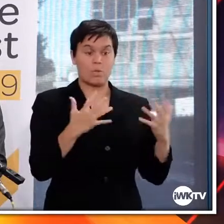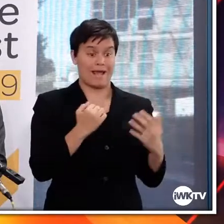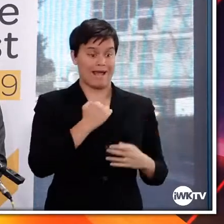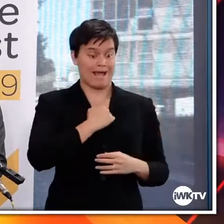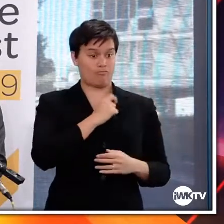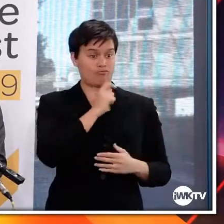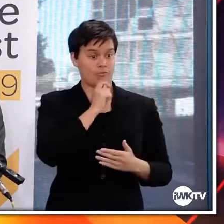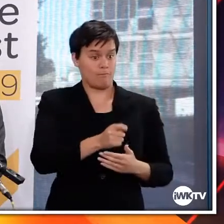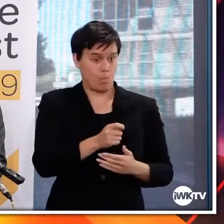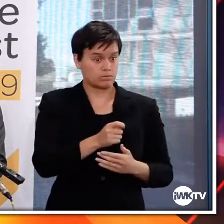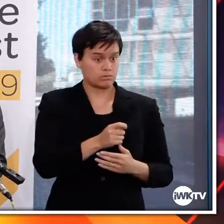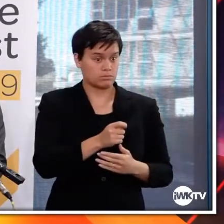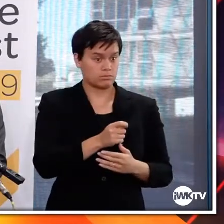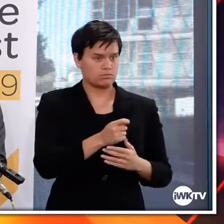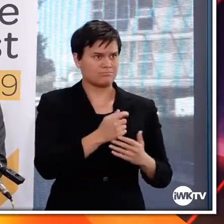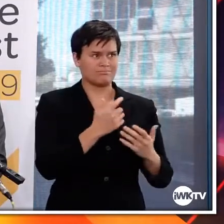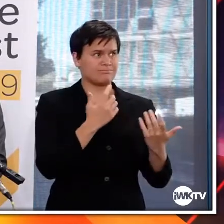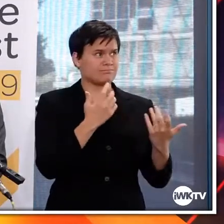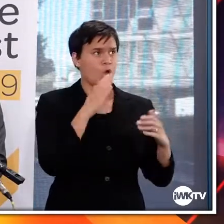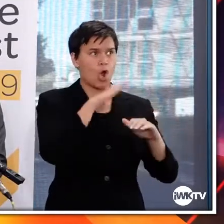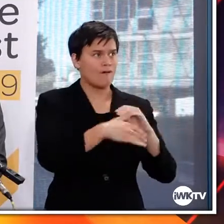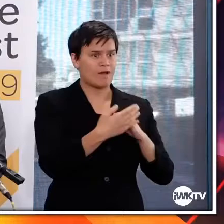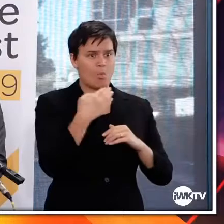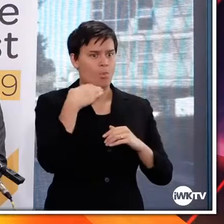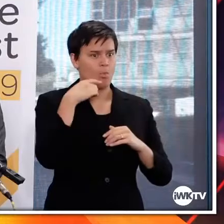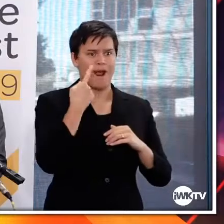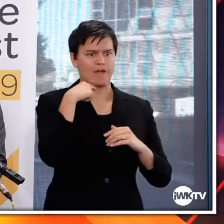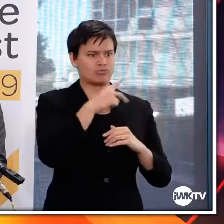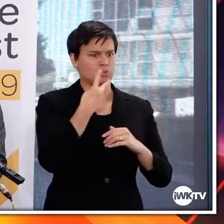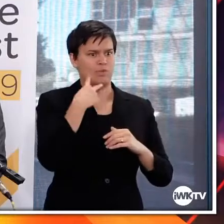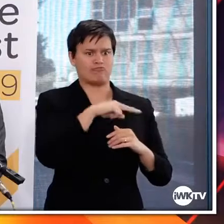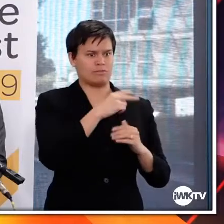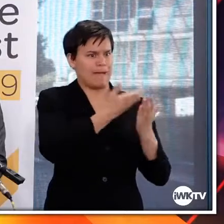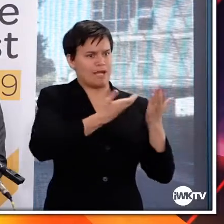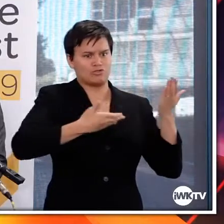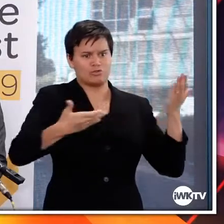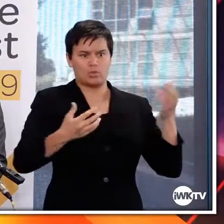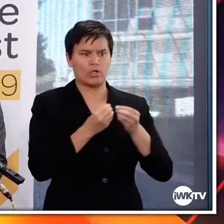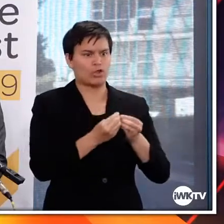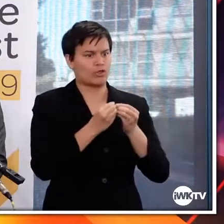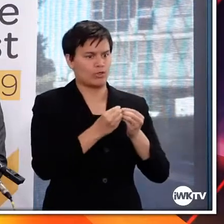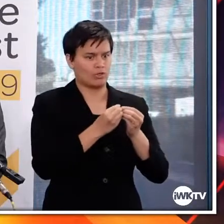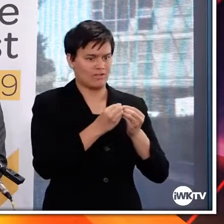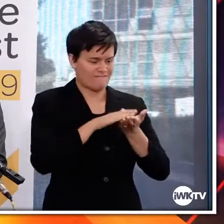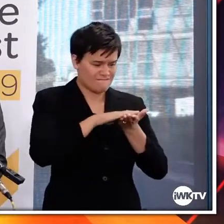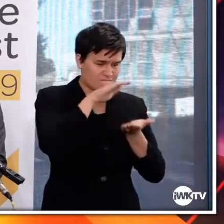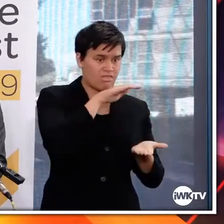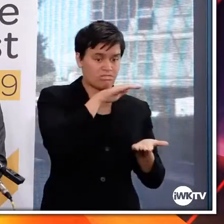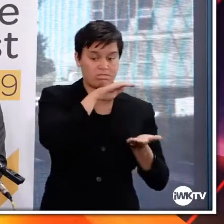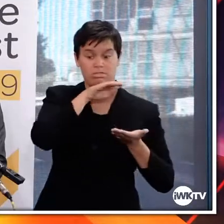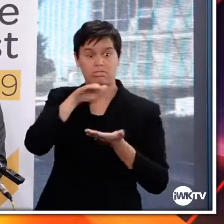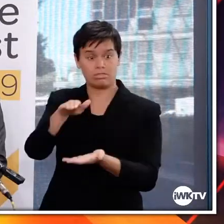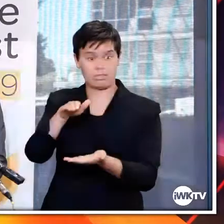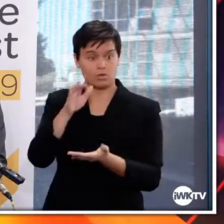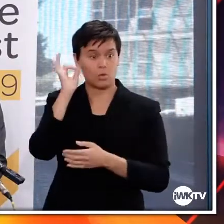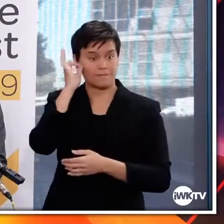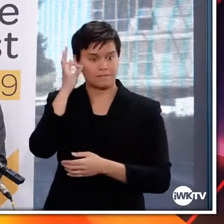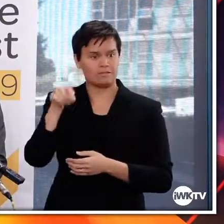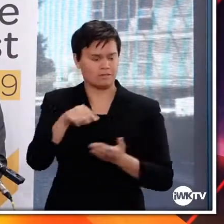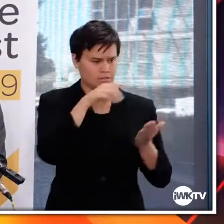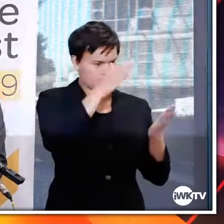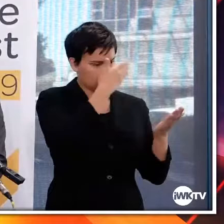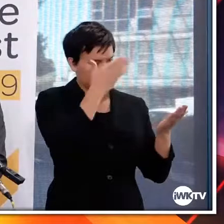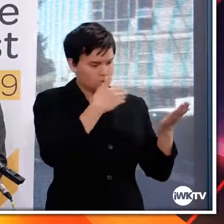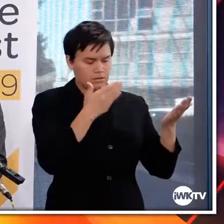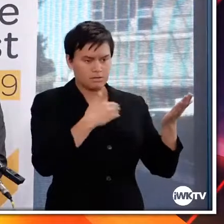numbered in the hundreds of pages. And so we presented to the committee on the